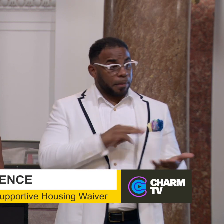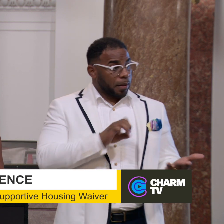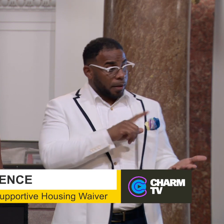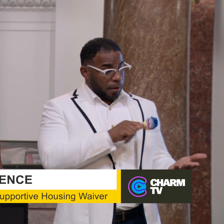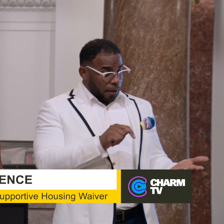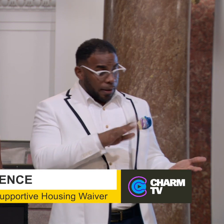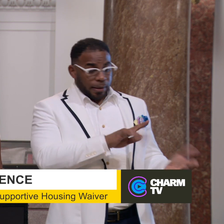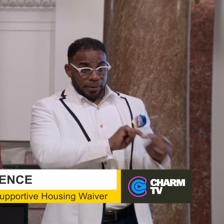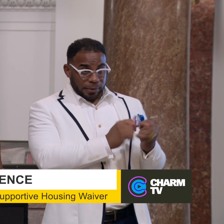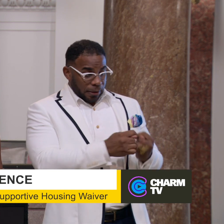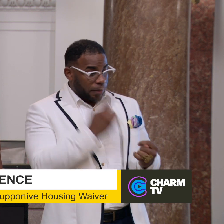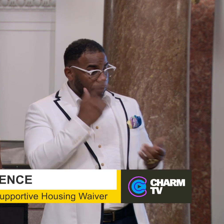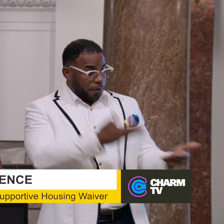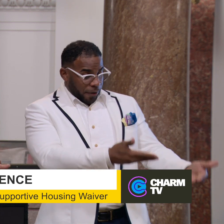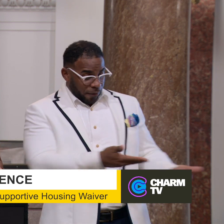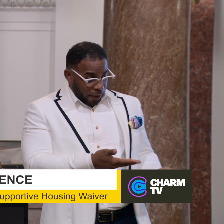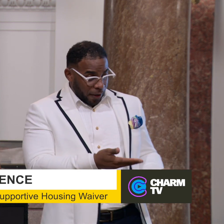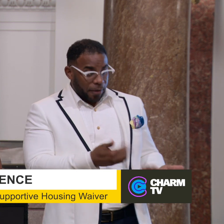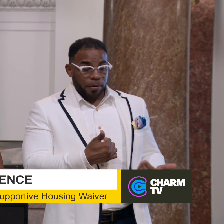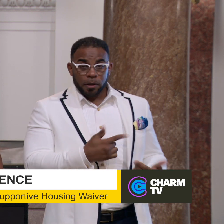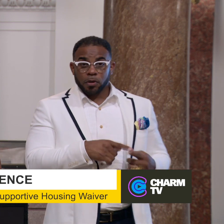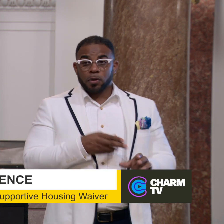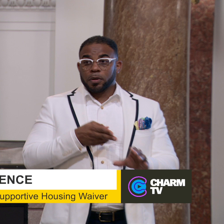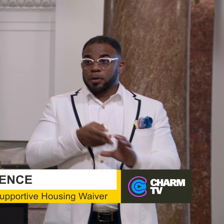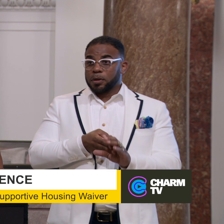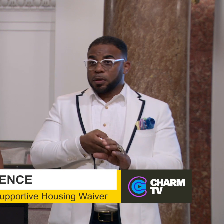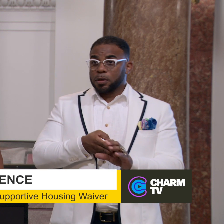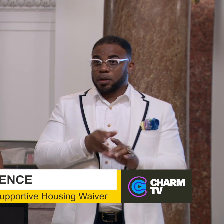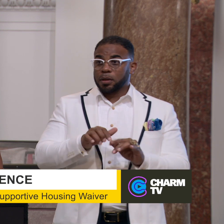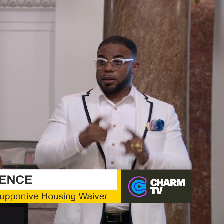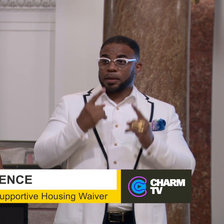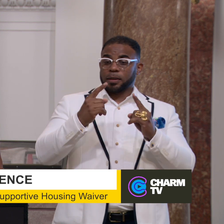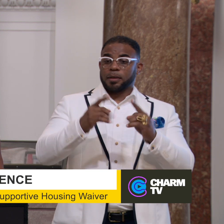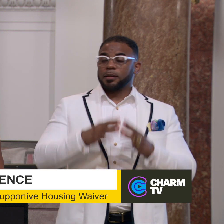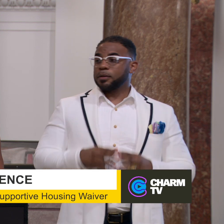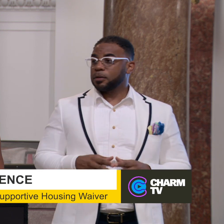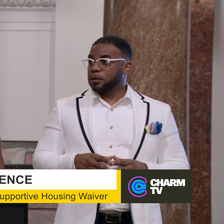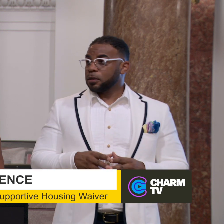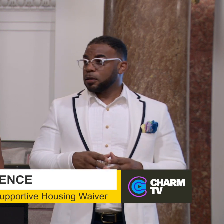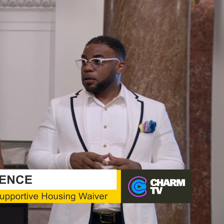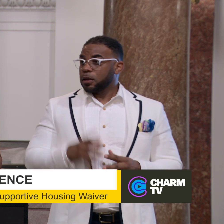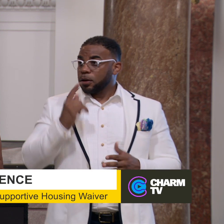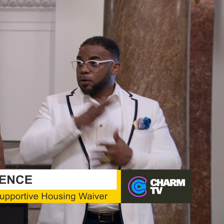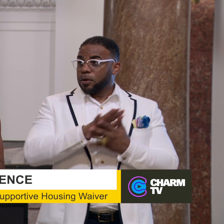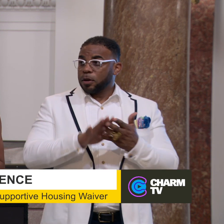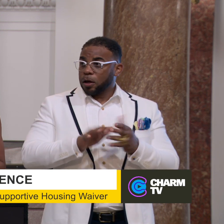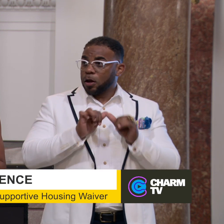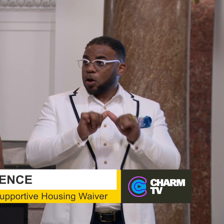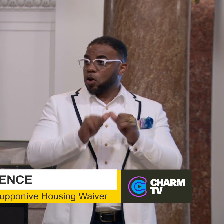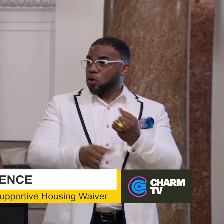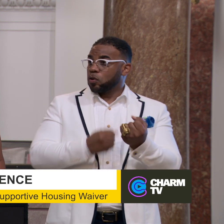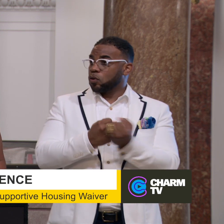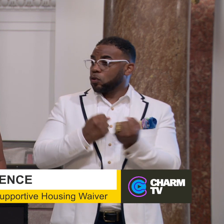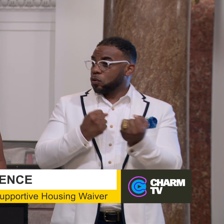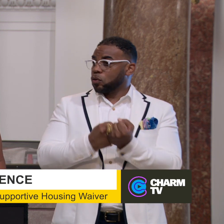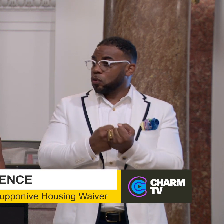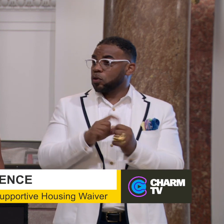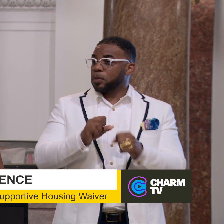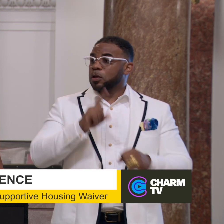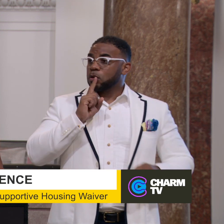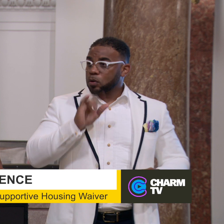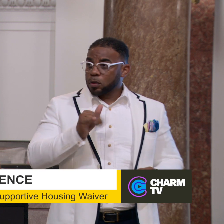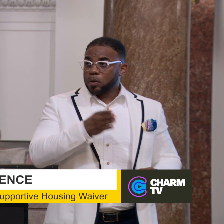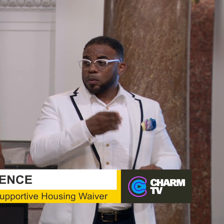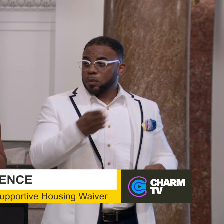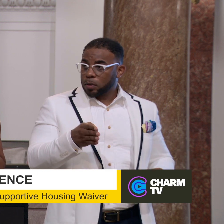Scott and his team for inviting me to participate in this announcement and for their ongoing support to ensure